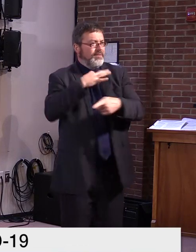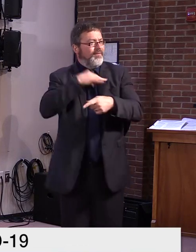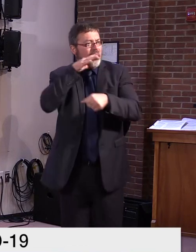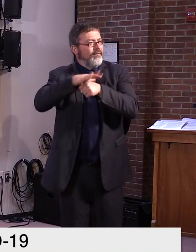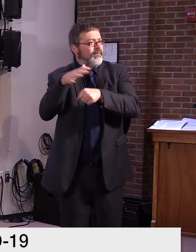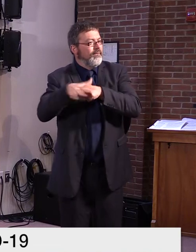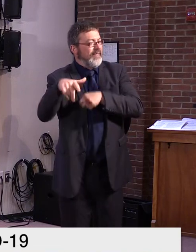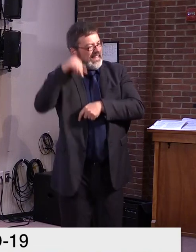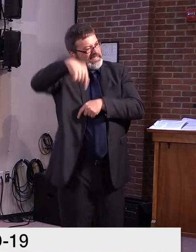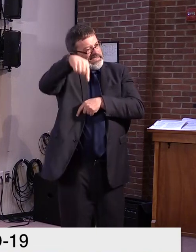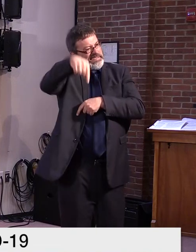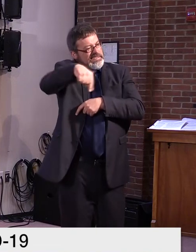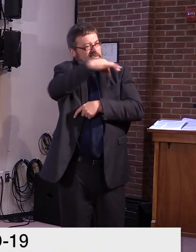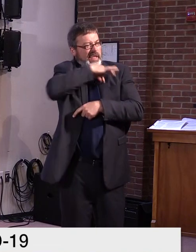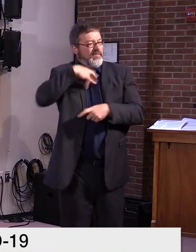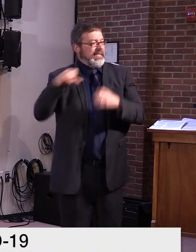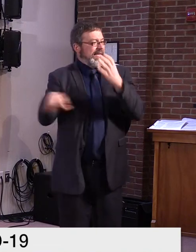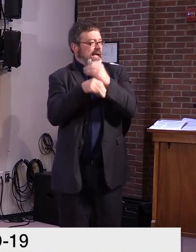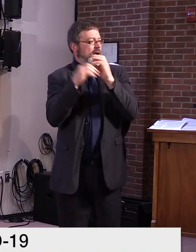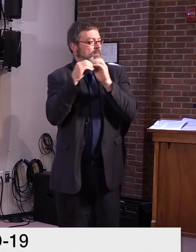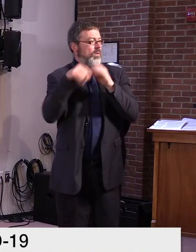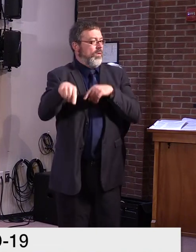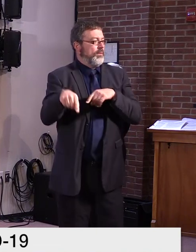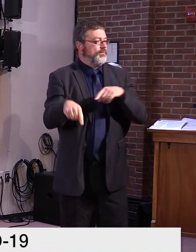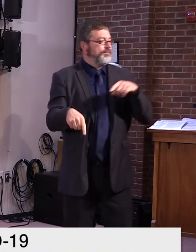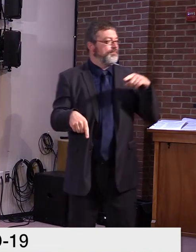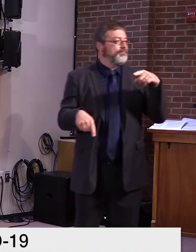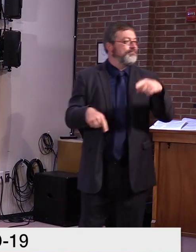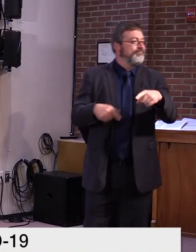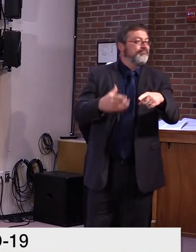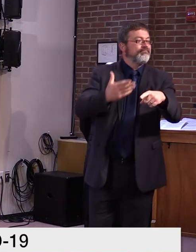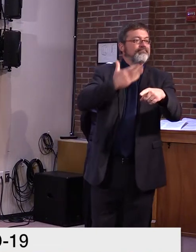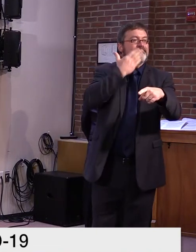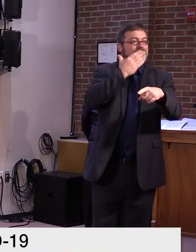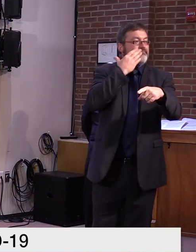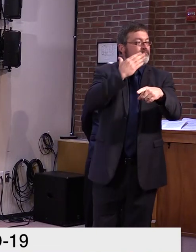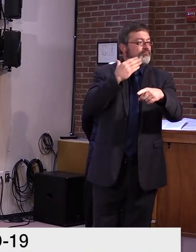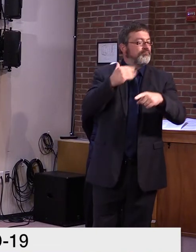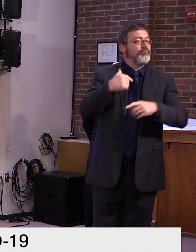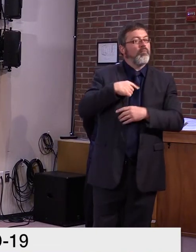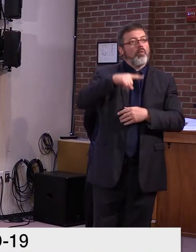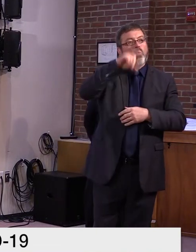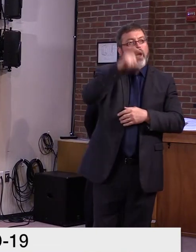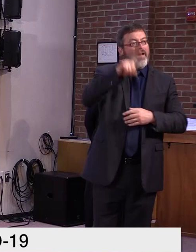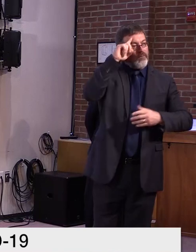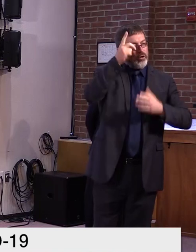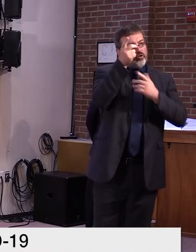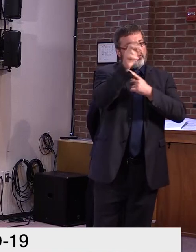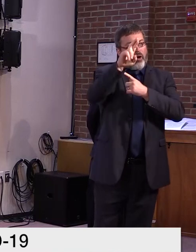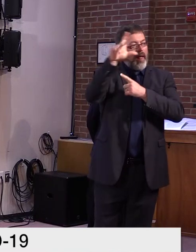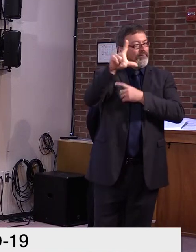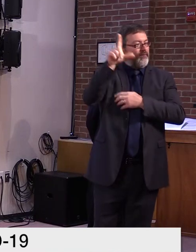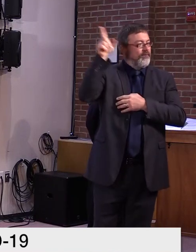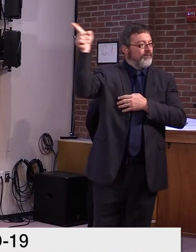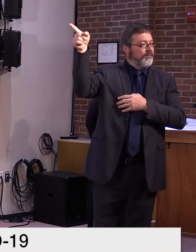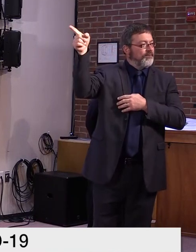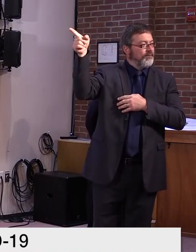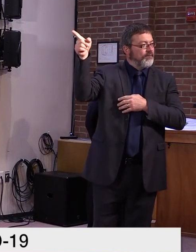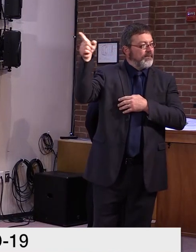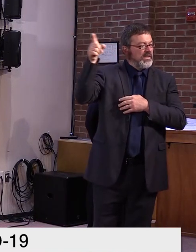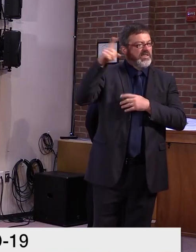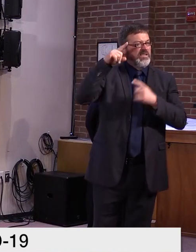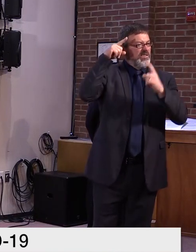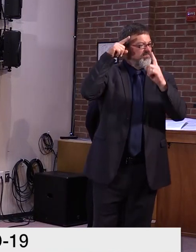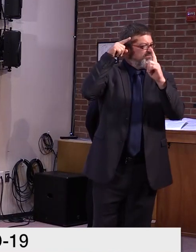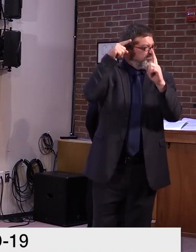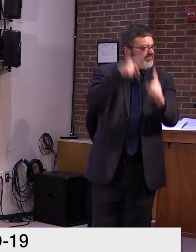-up question for Latine about that, um, UVM study. Um, well, more, it's, it's preprint as a study.